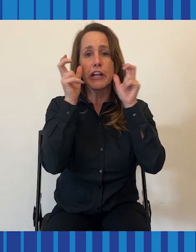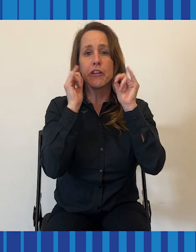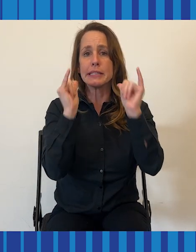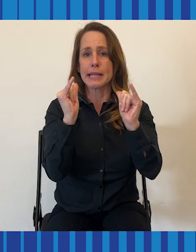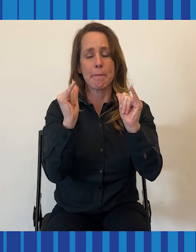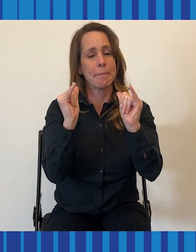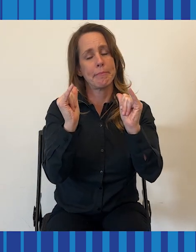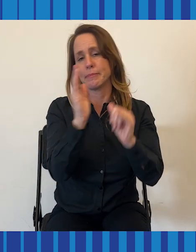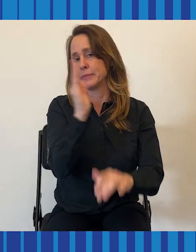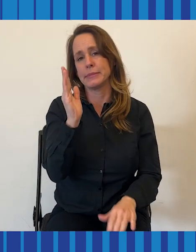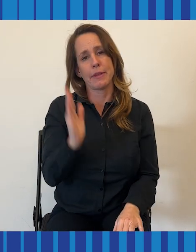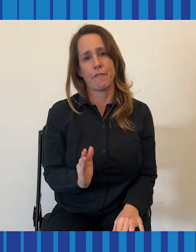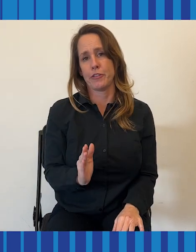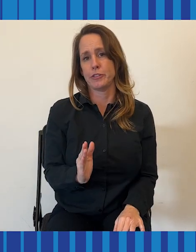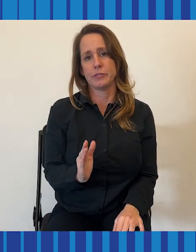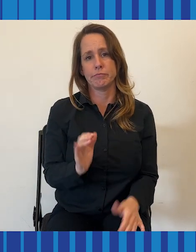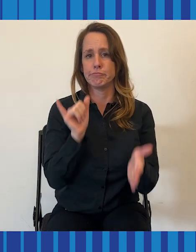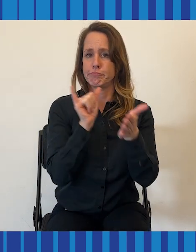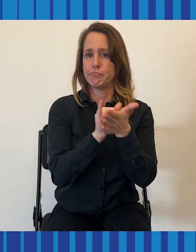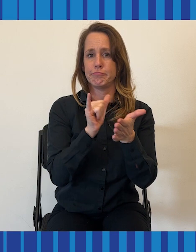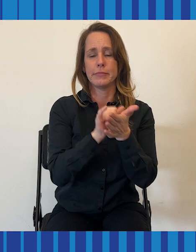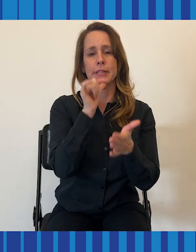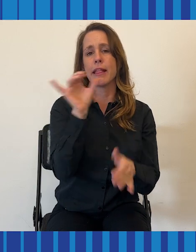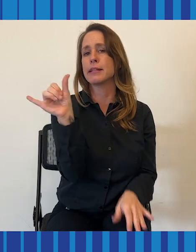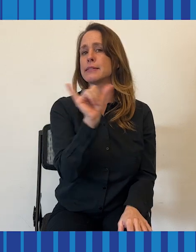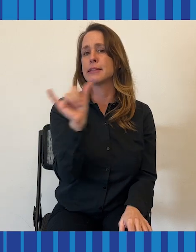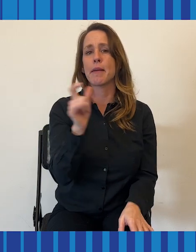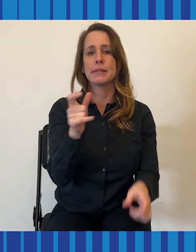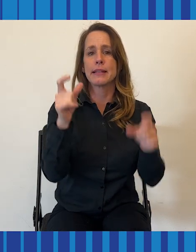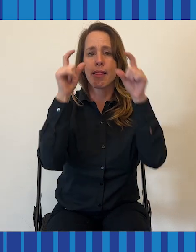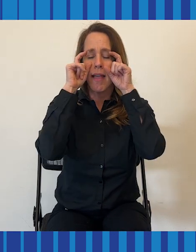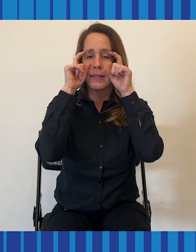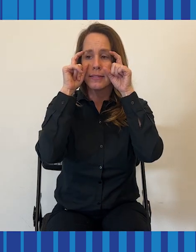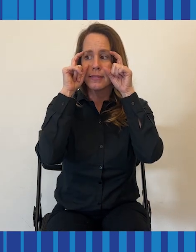that are corrective. Nothing corrects your hearing loss.